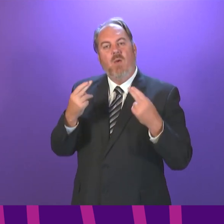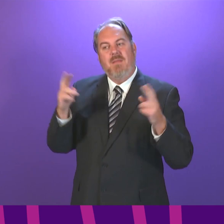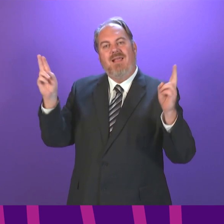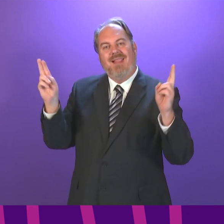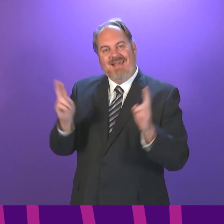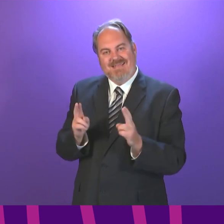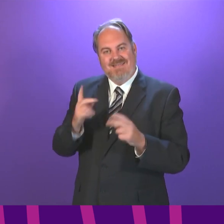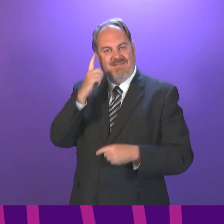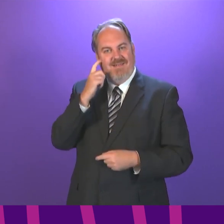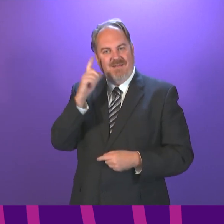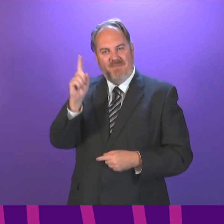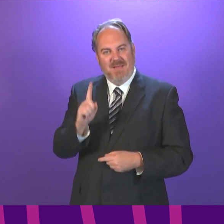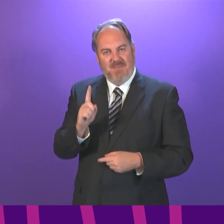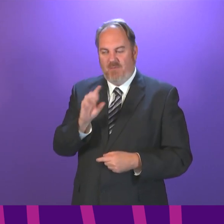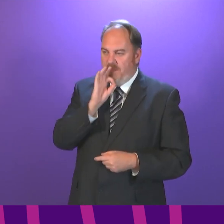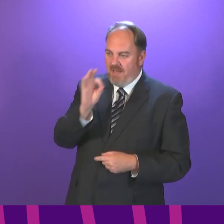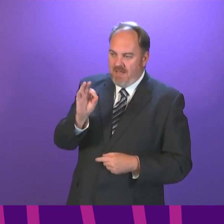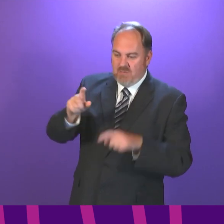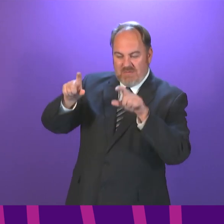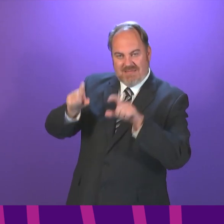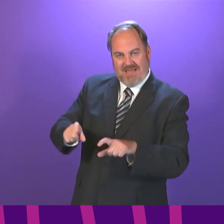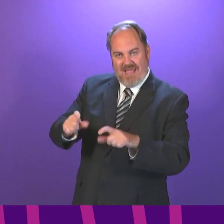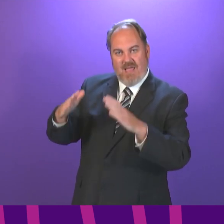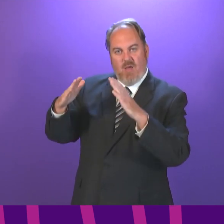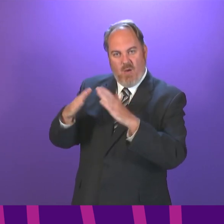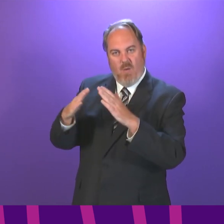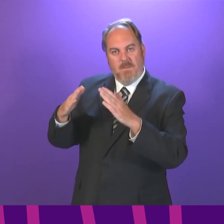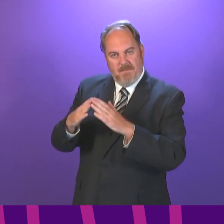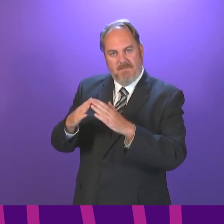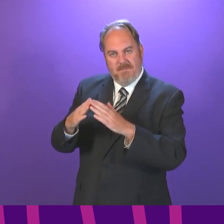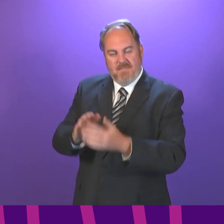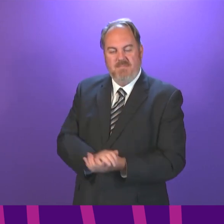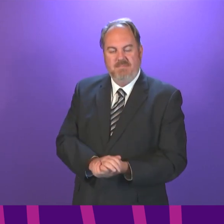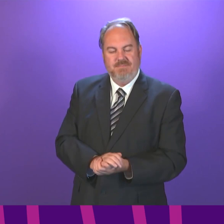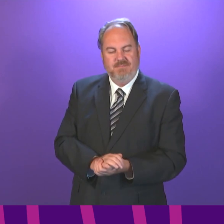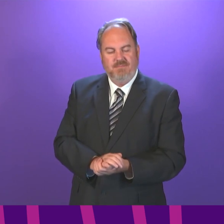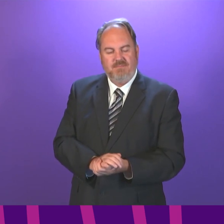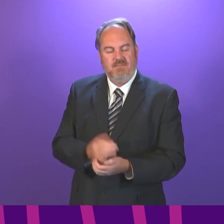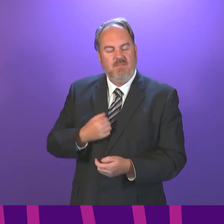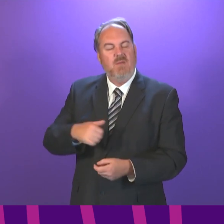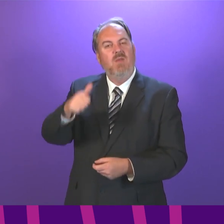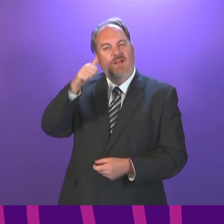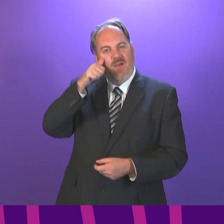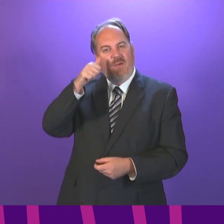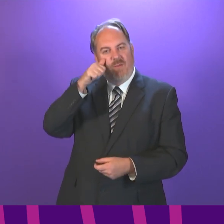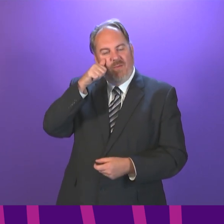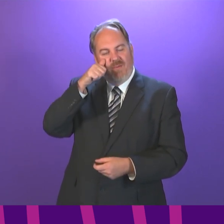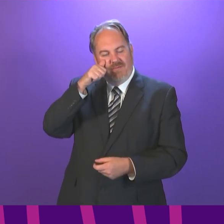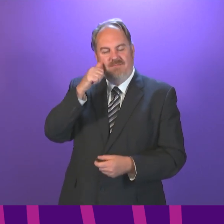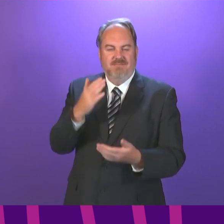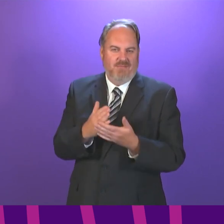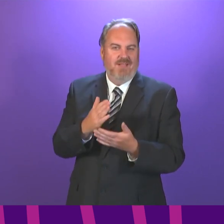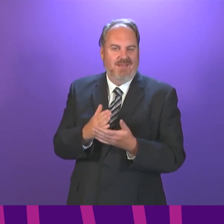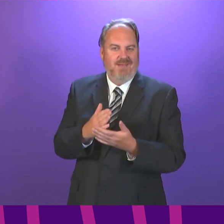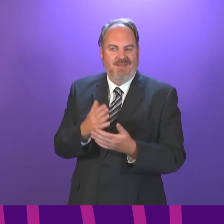and most will be asked to self-isolate for a much shorter period of time. Obviously, this is especially important as we approach